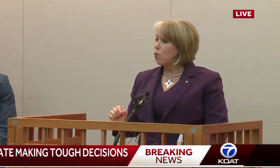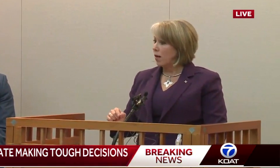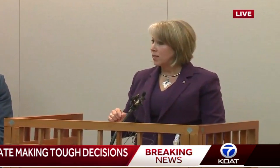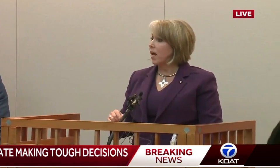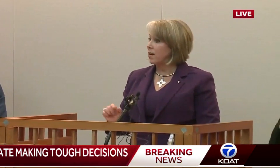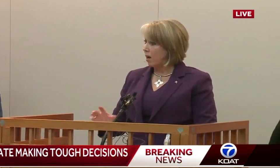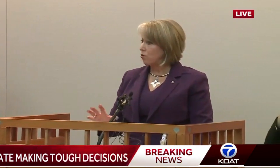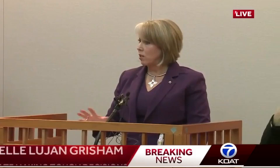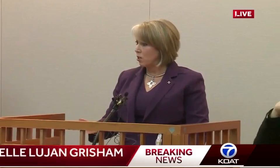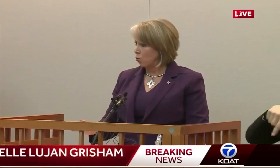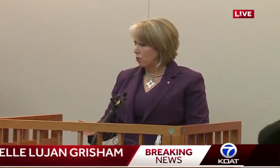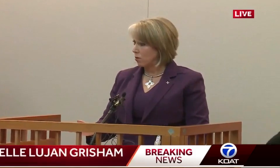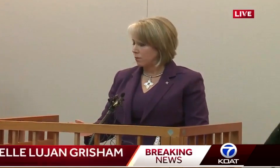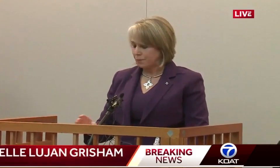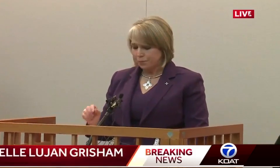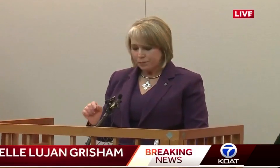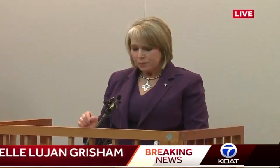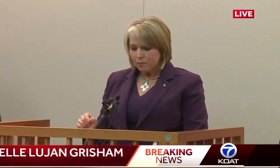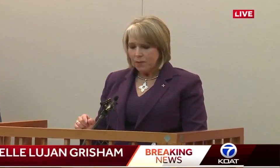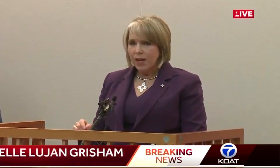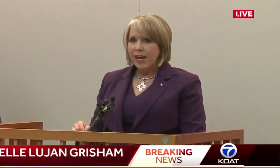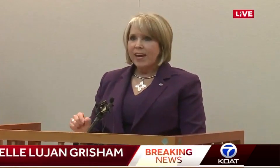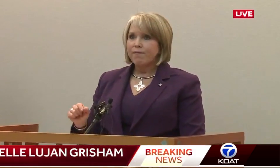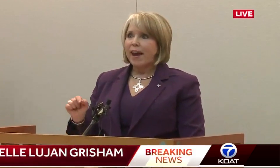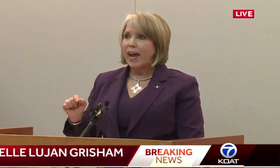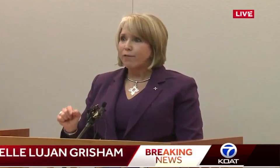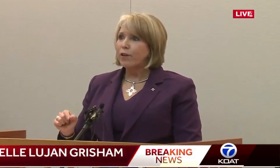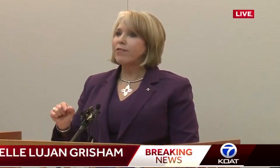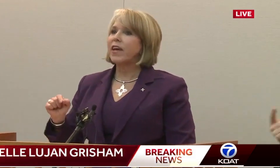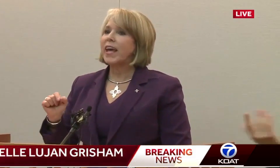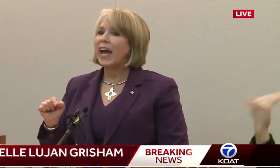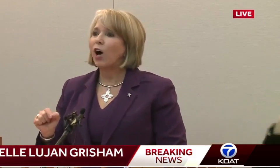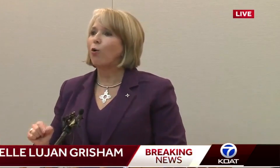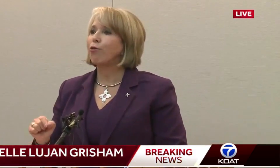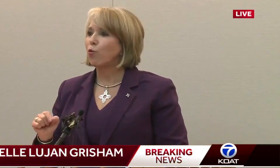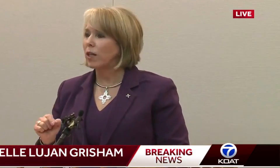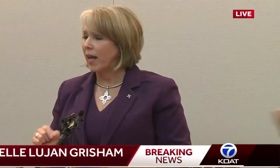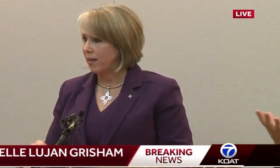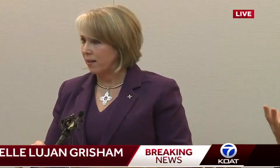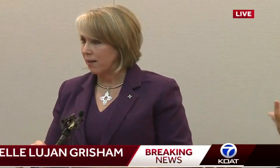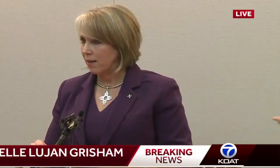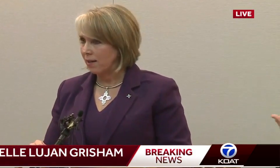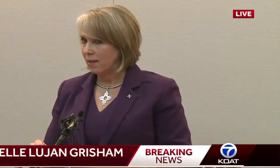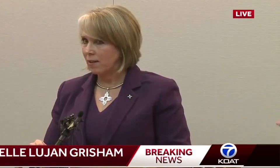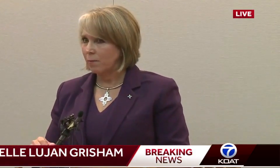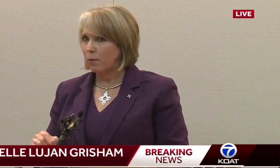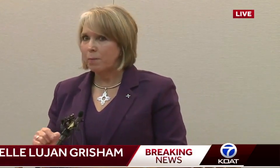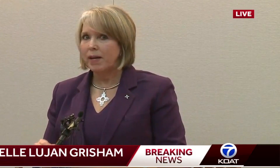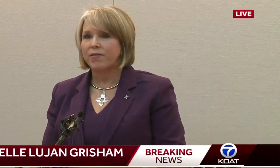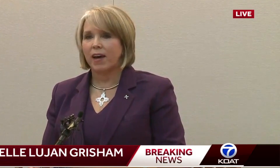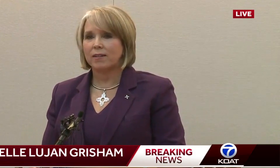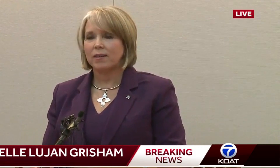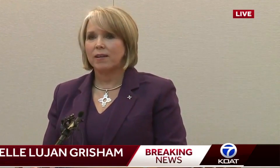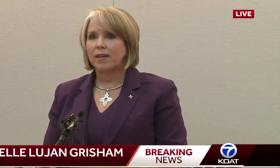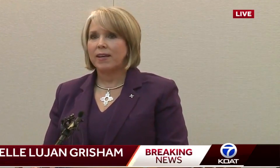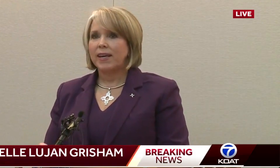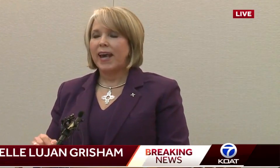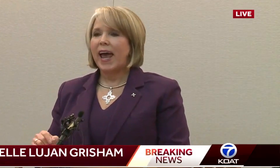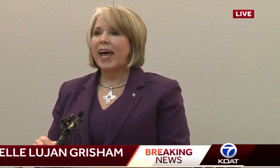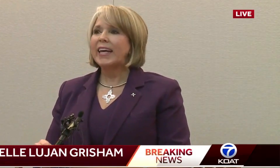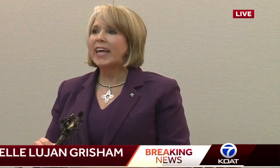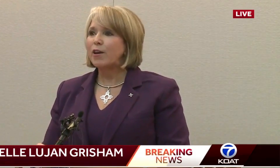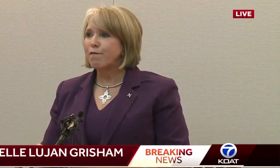conference Wednesday announcing these orders. Everything health-related. Let me repeat that.